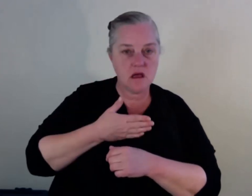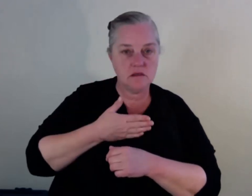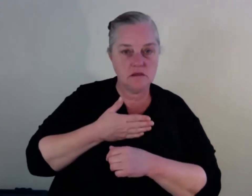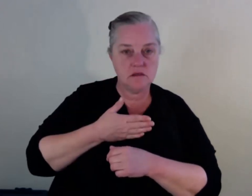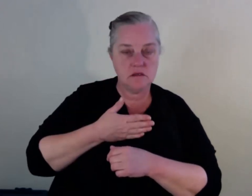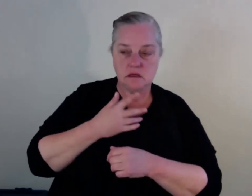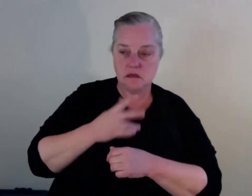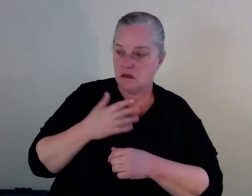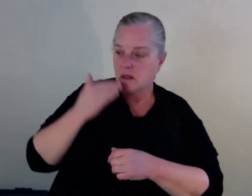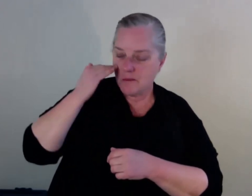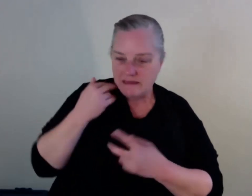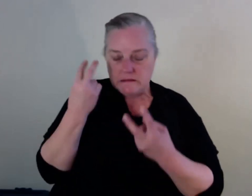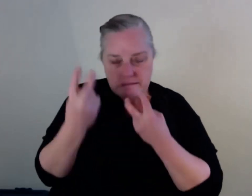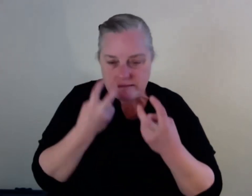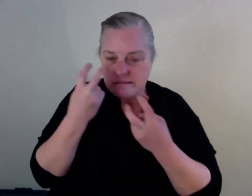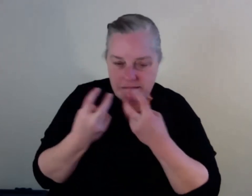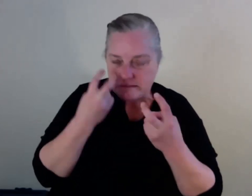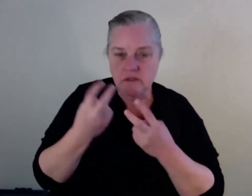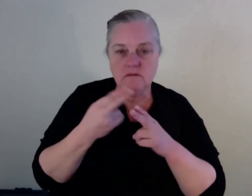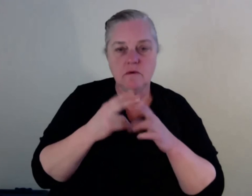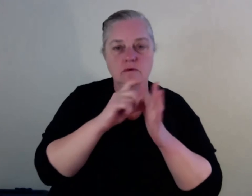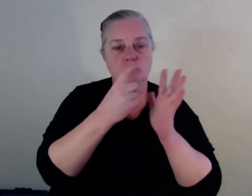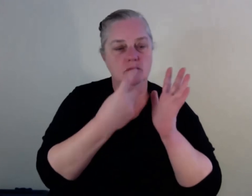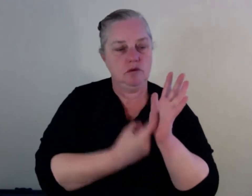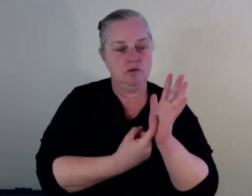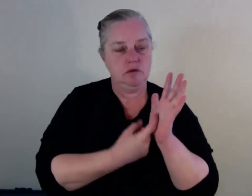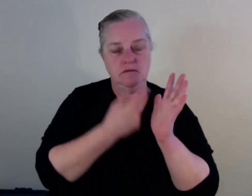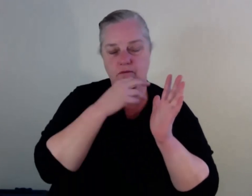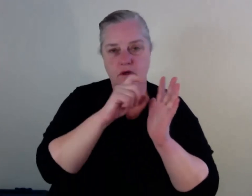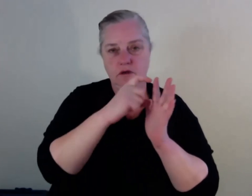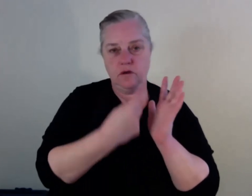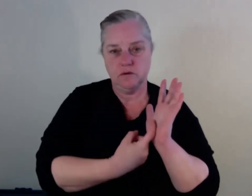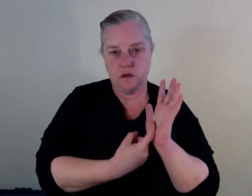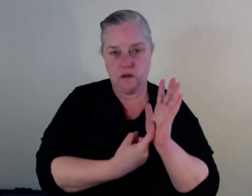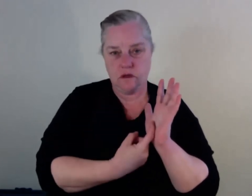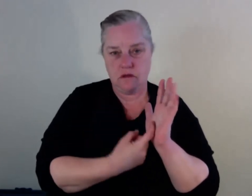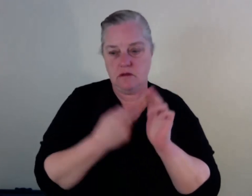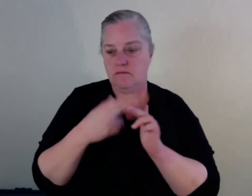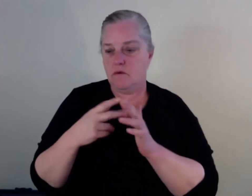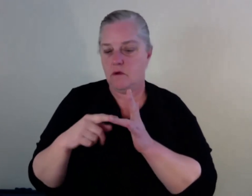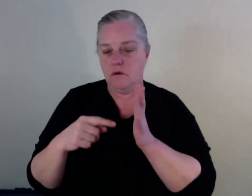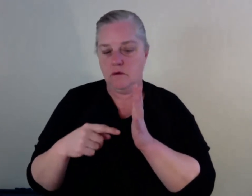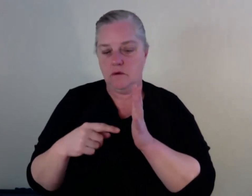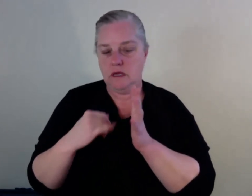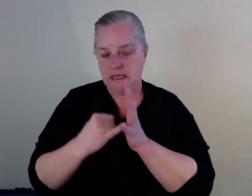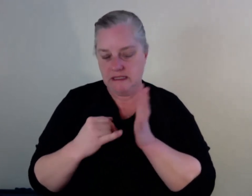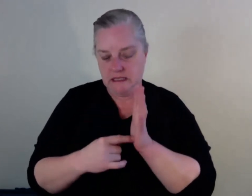bulk bill for her OST, opiate substitute treatment. And she had to shop around,